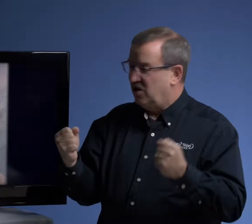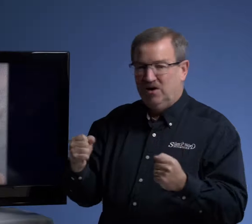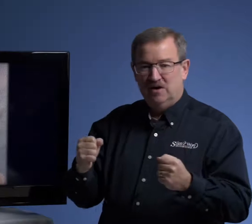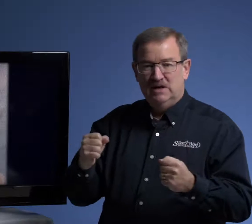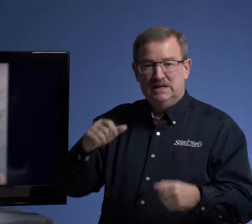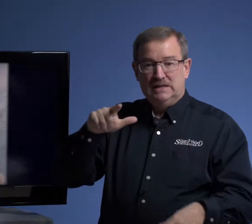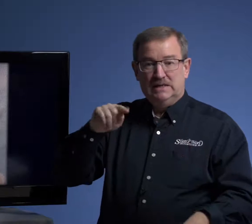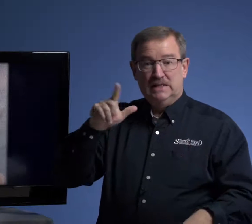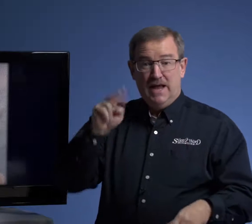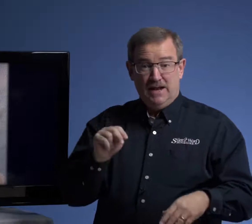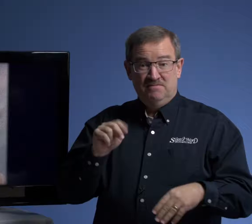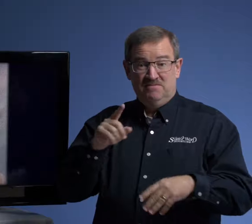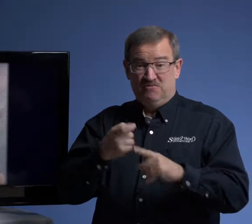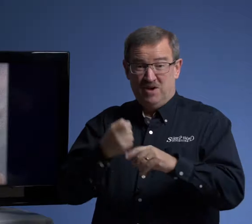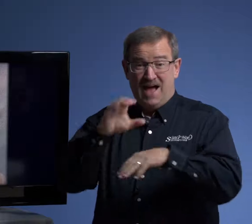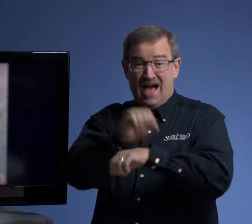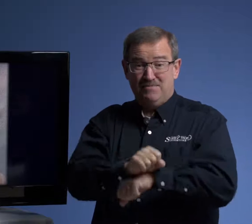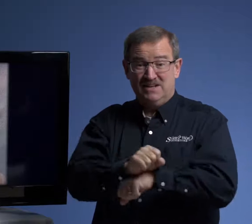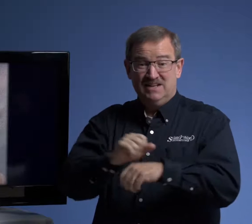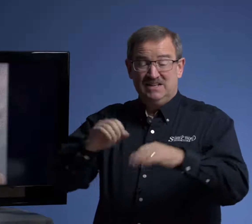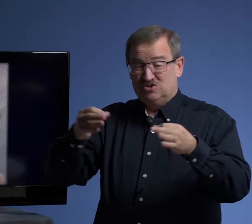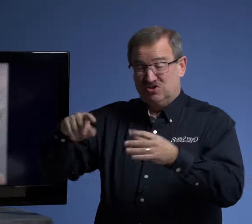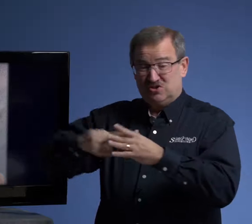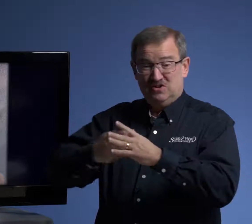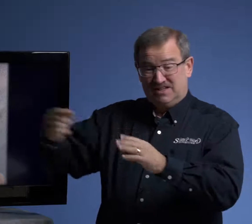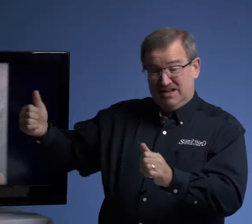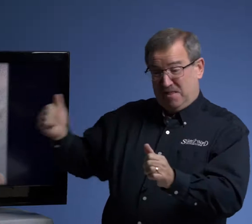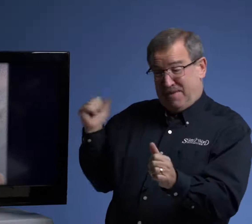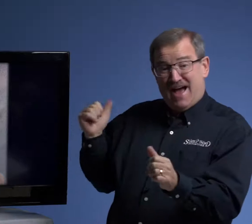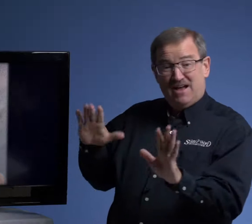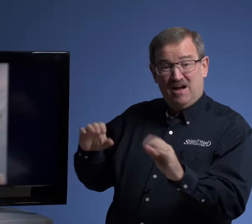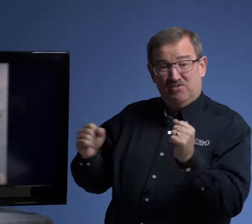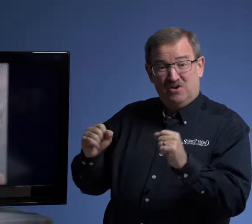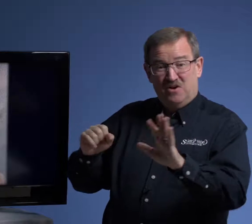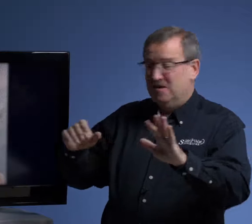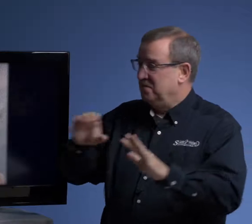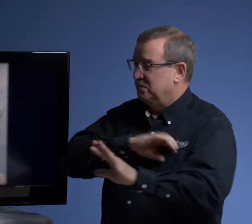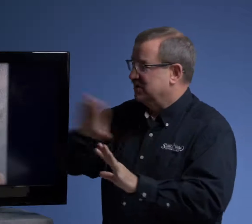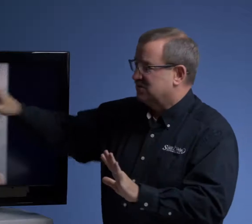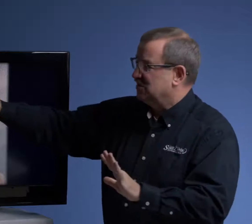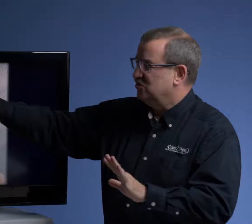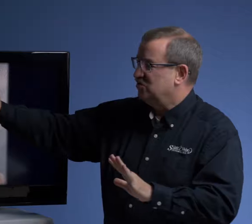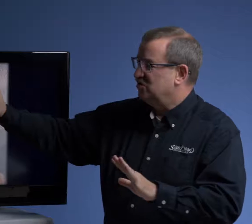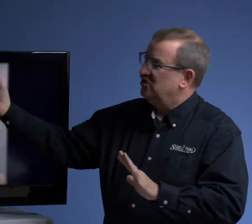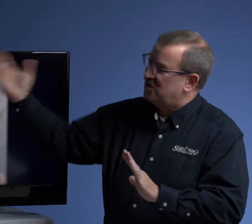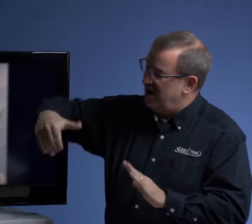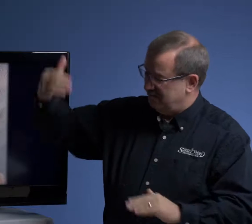the car. Glenn from habit started to get in the back of the car. The policeman said, No, no, no, no, come